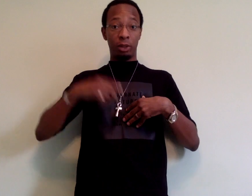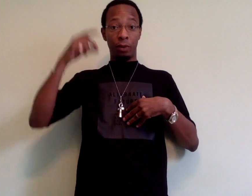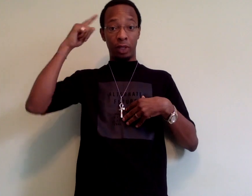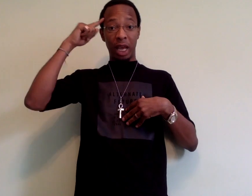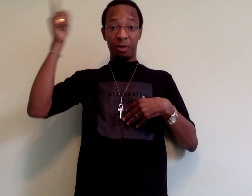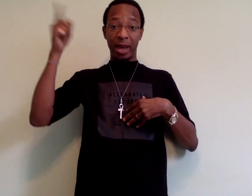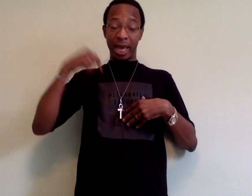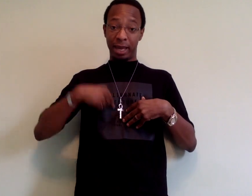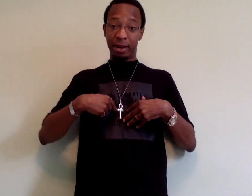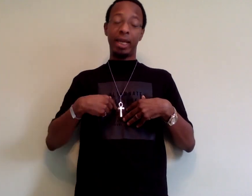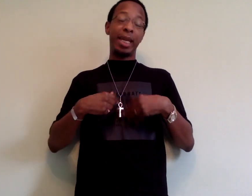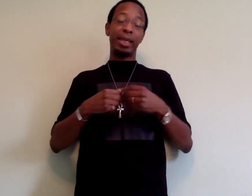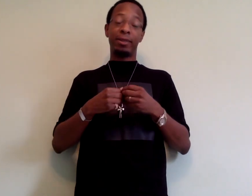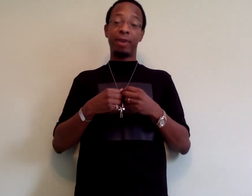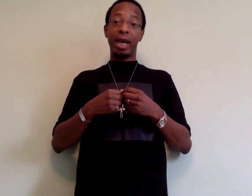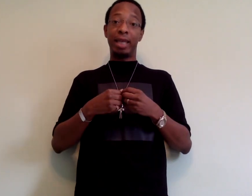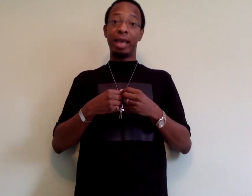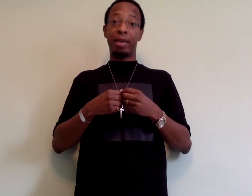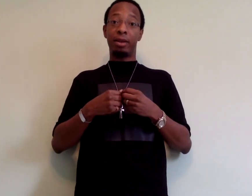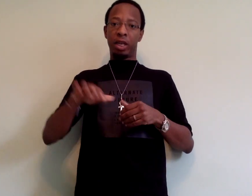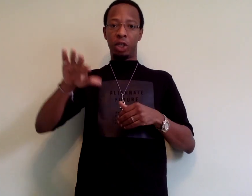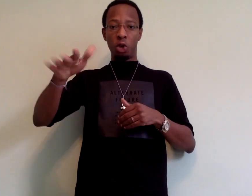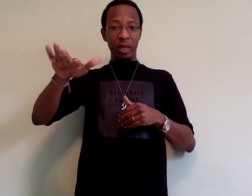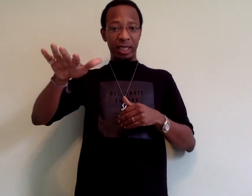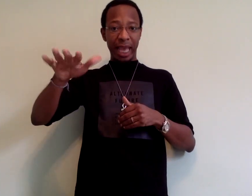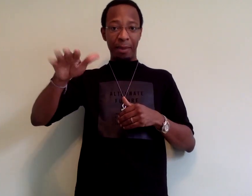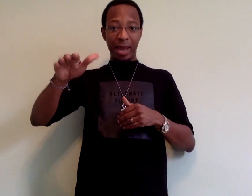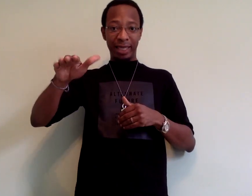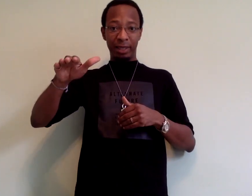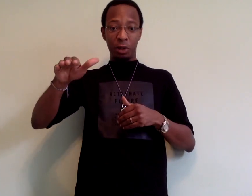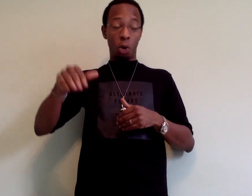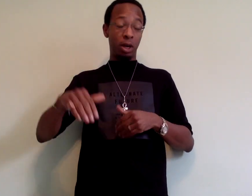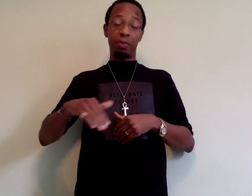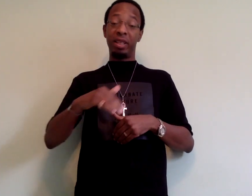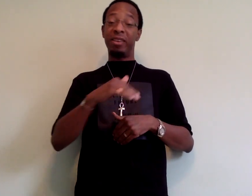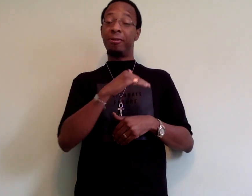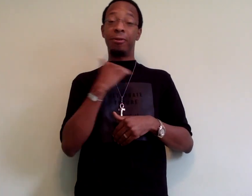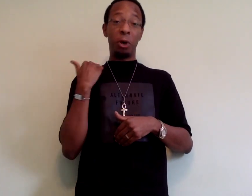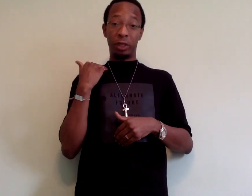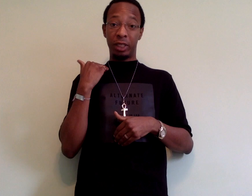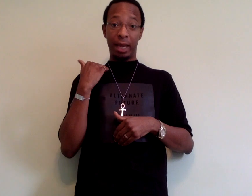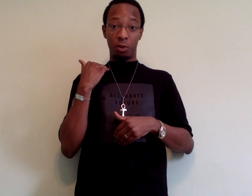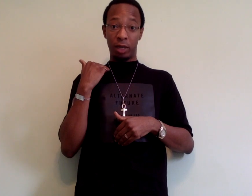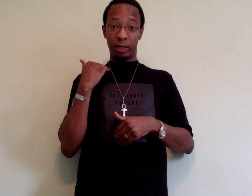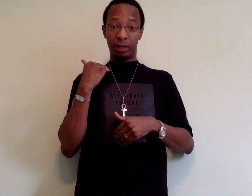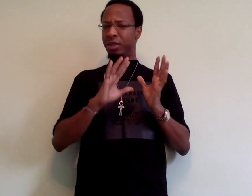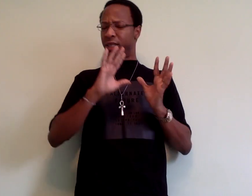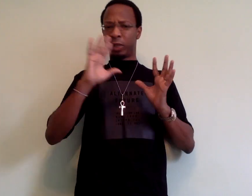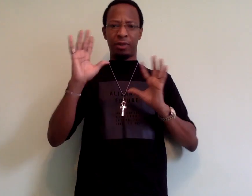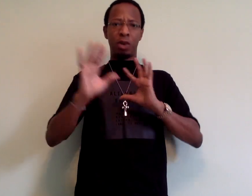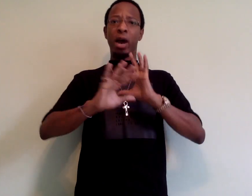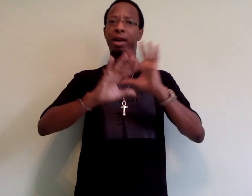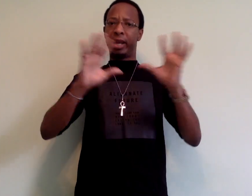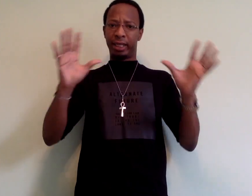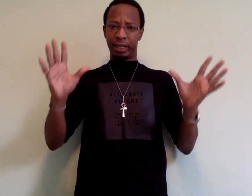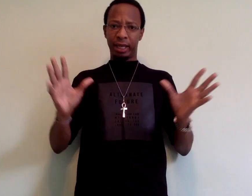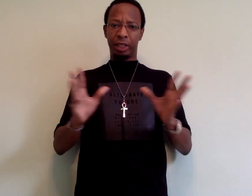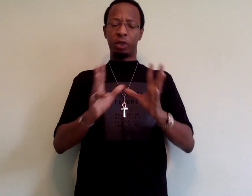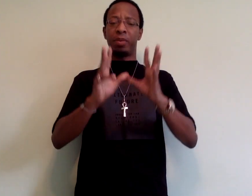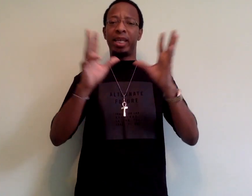just off the top of my head, could identify as either dubious at best or completely false at worst. This was a very wide-ranging discussion, so he made